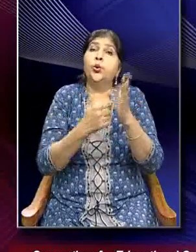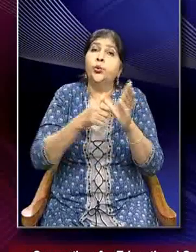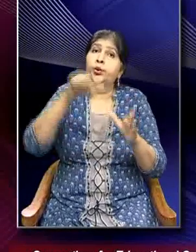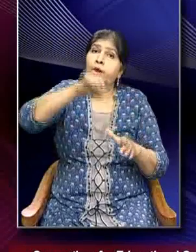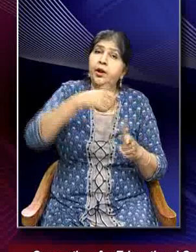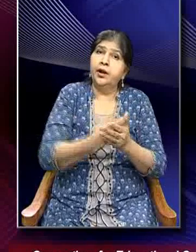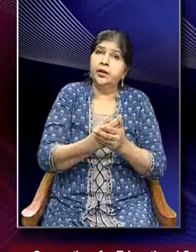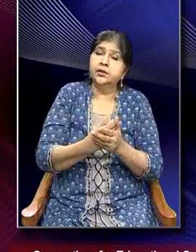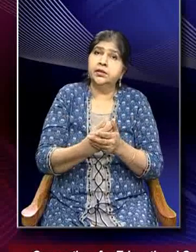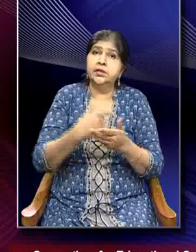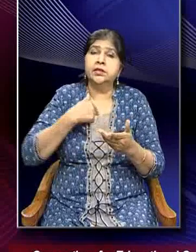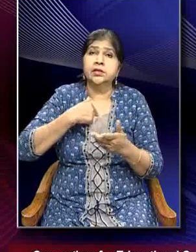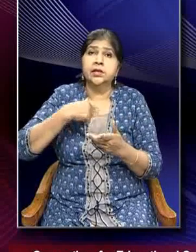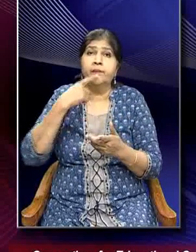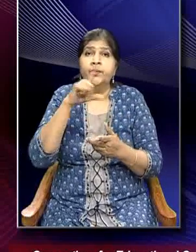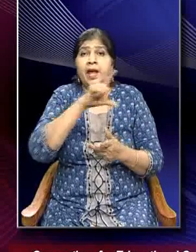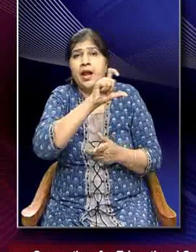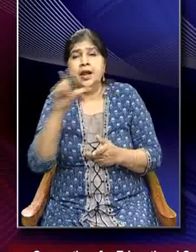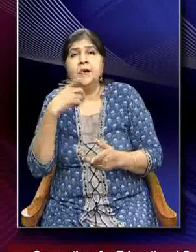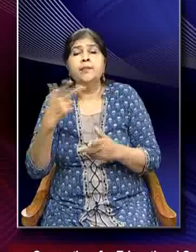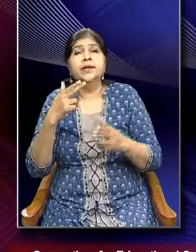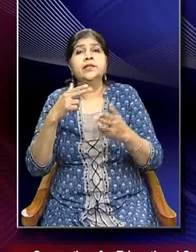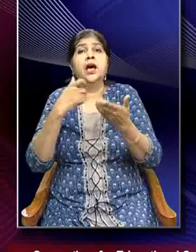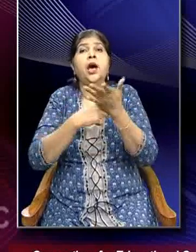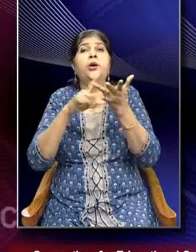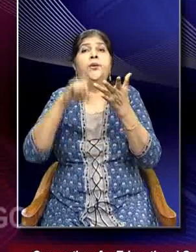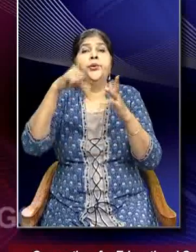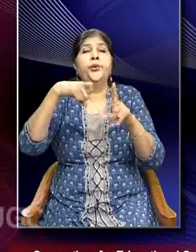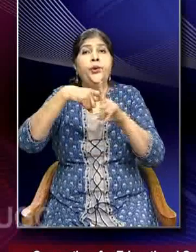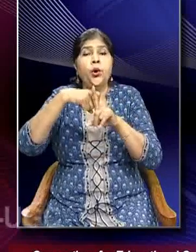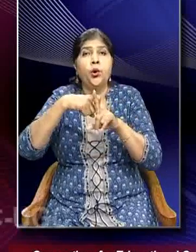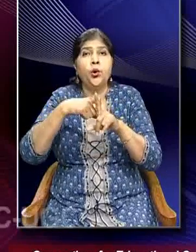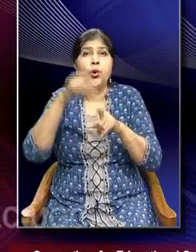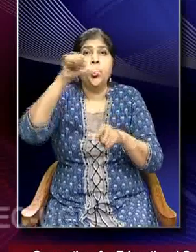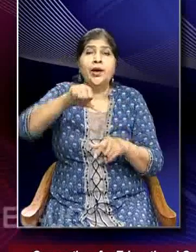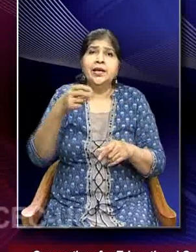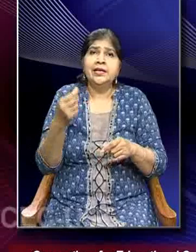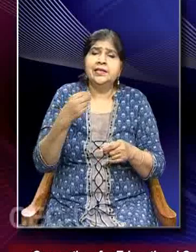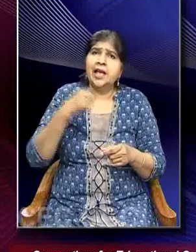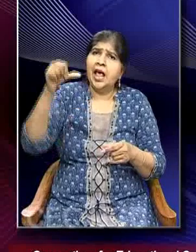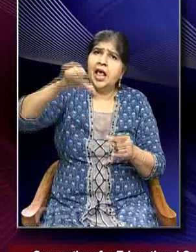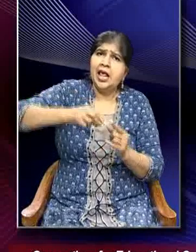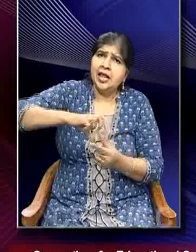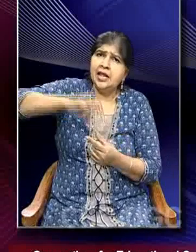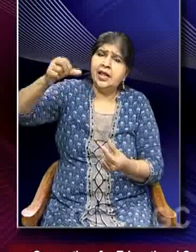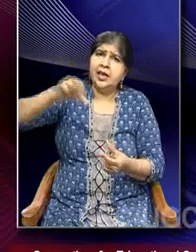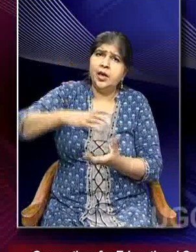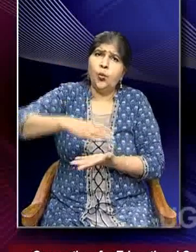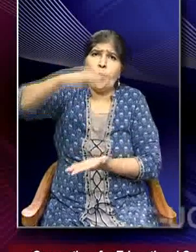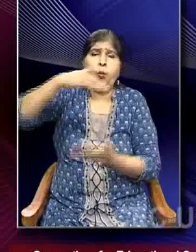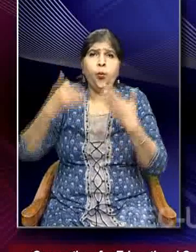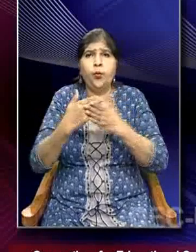the rock oil in the Latin terminology, is a liquid fossil fuel made up mostly of